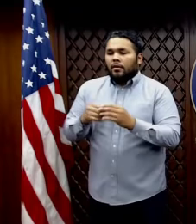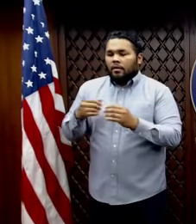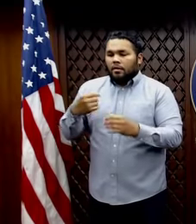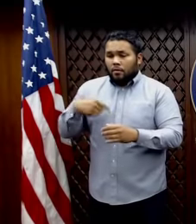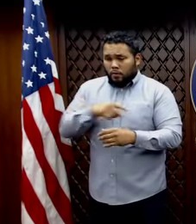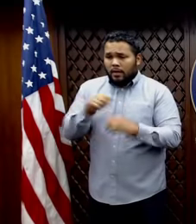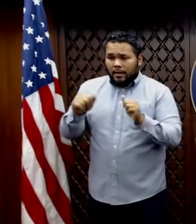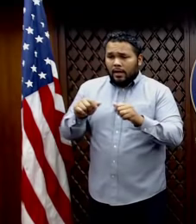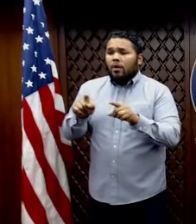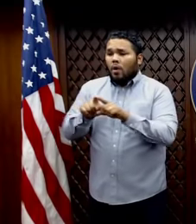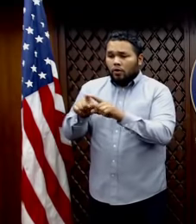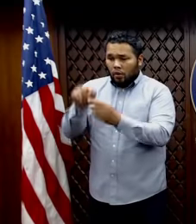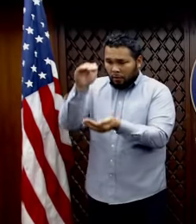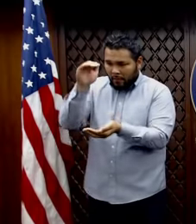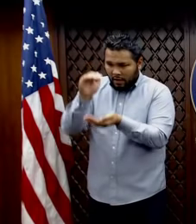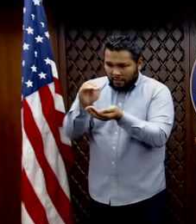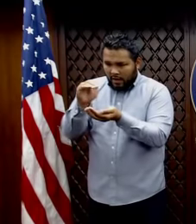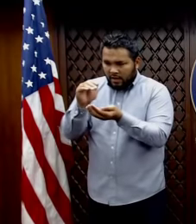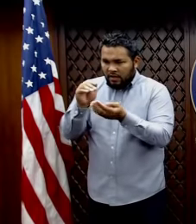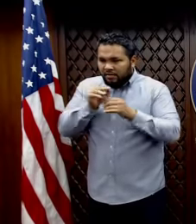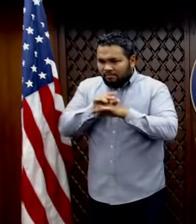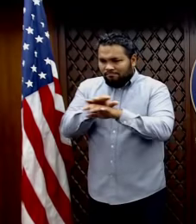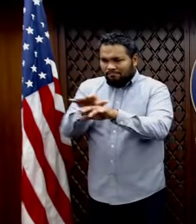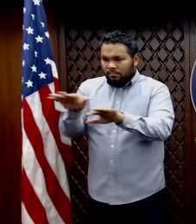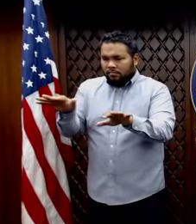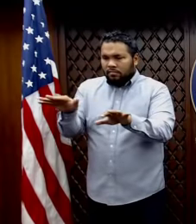minimize exposure and contact.